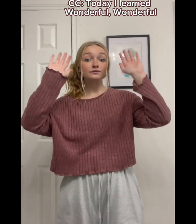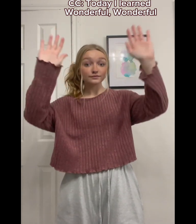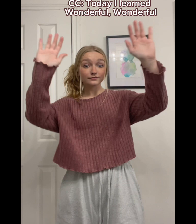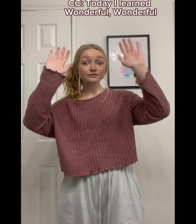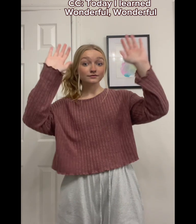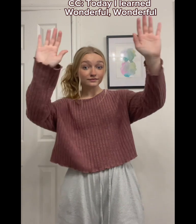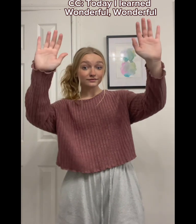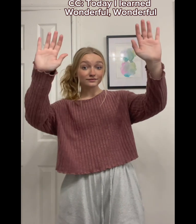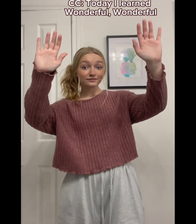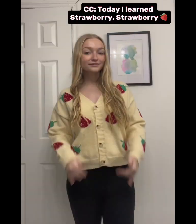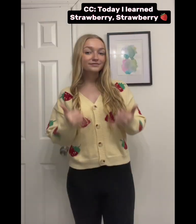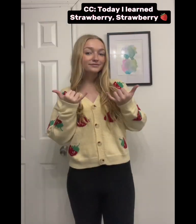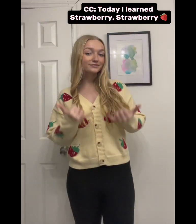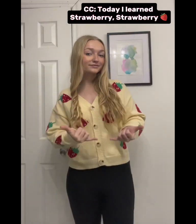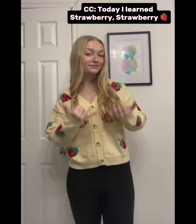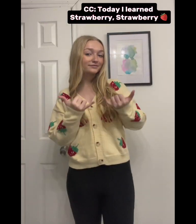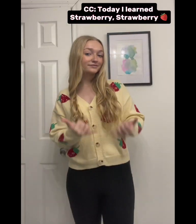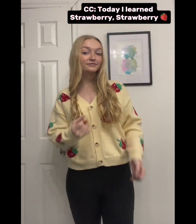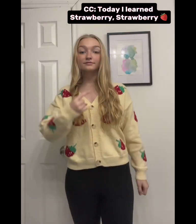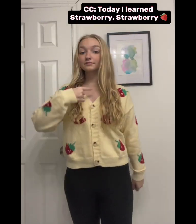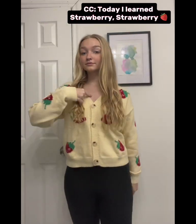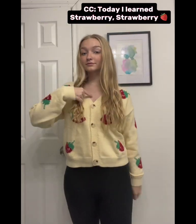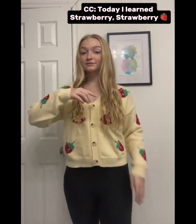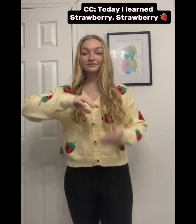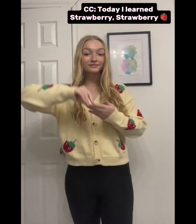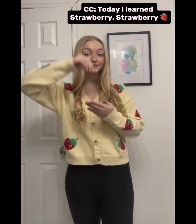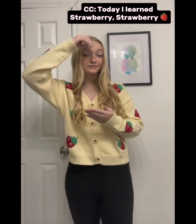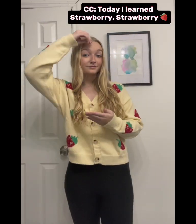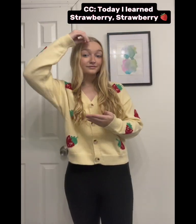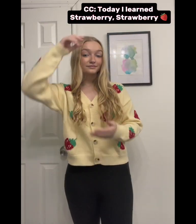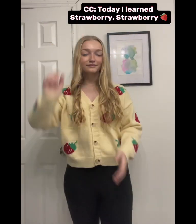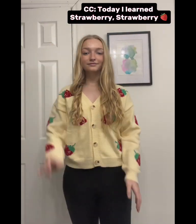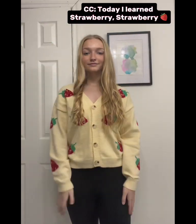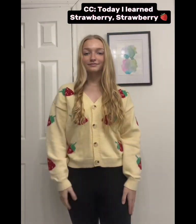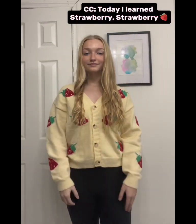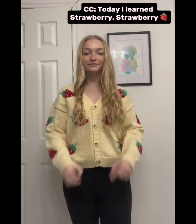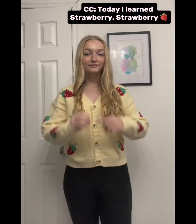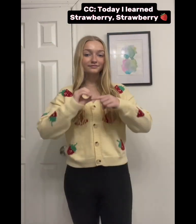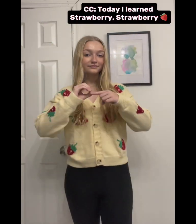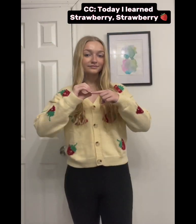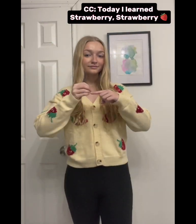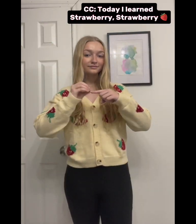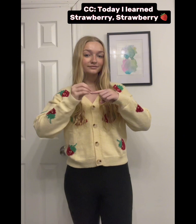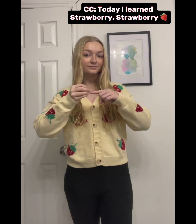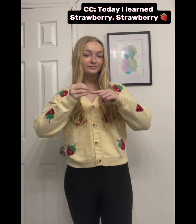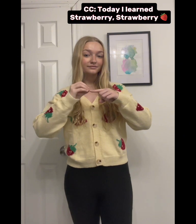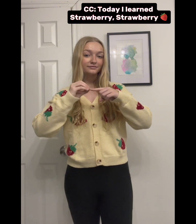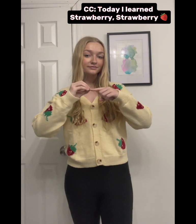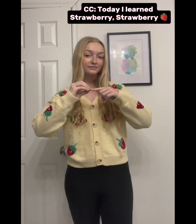I learned Strawberry Today